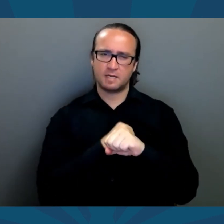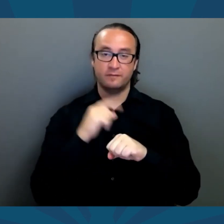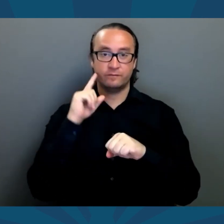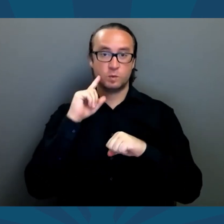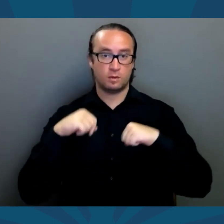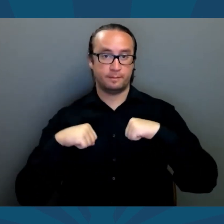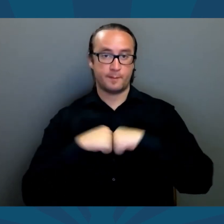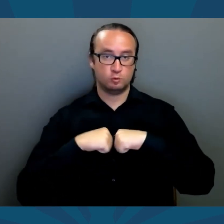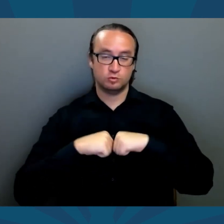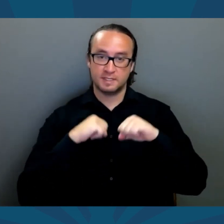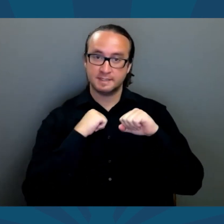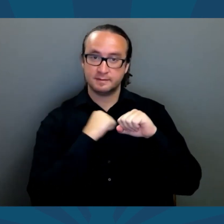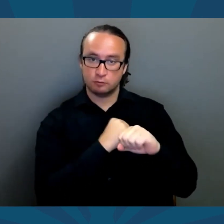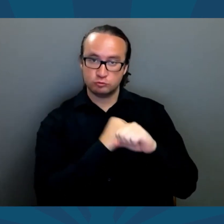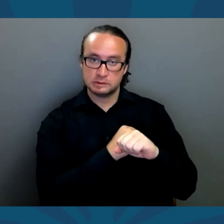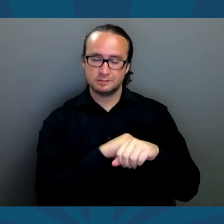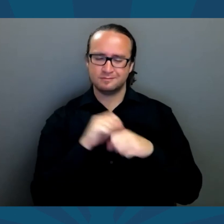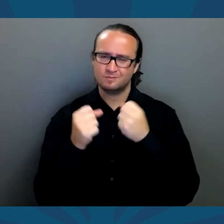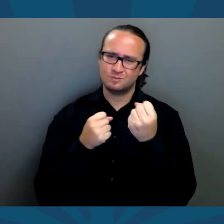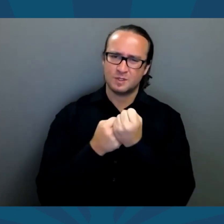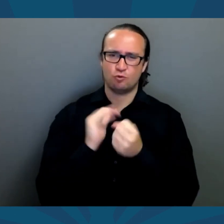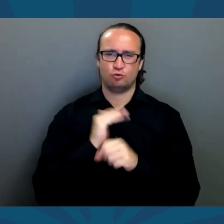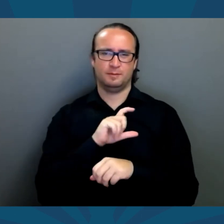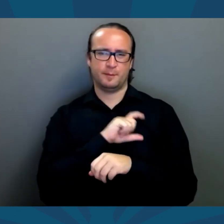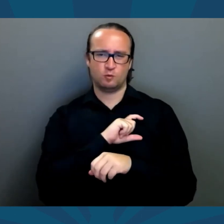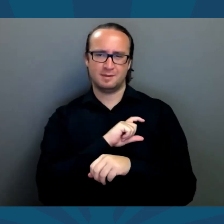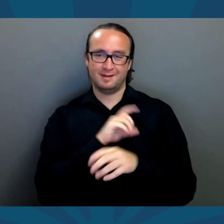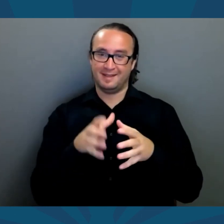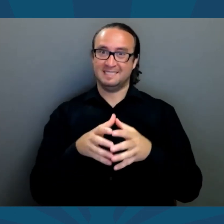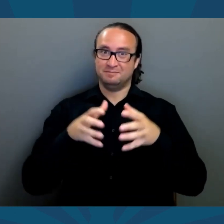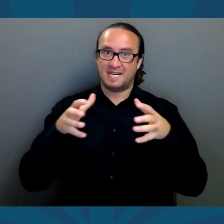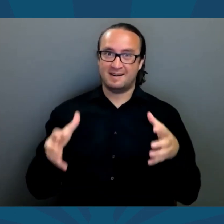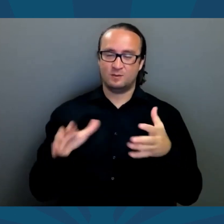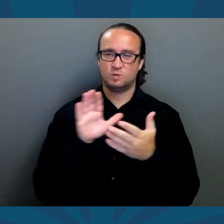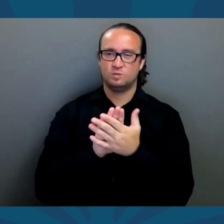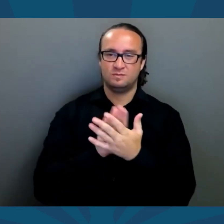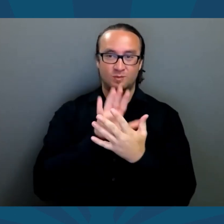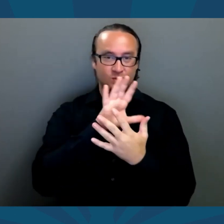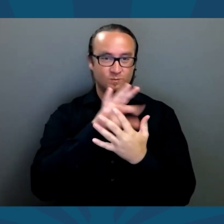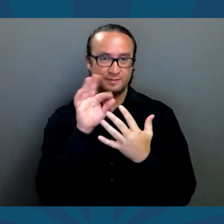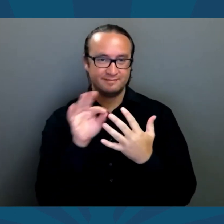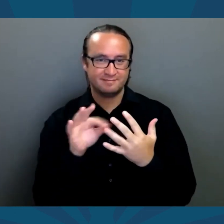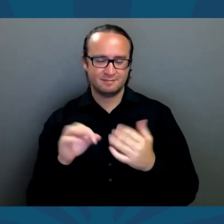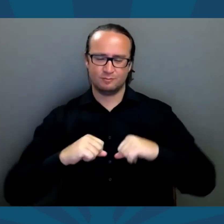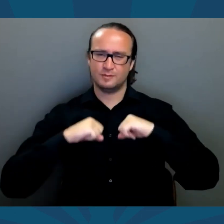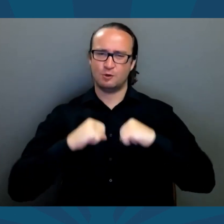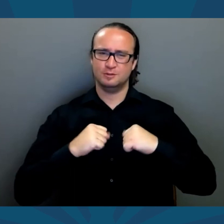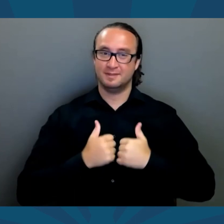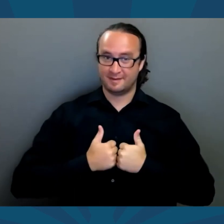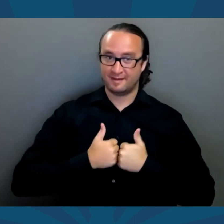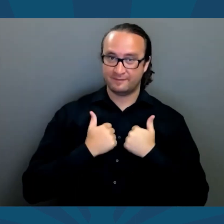fighting for border security, supporting our police, expanding school